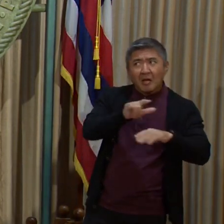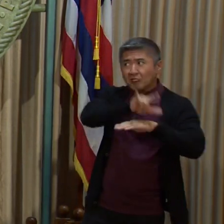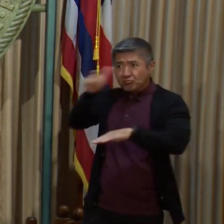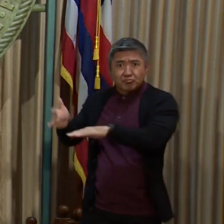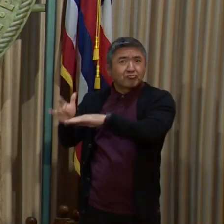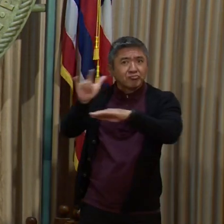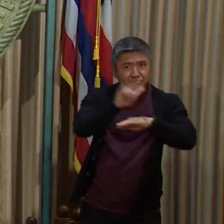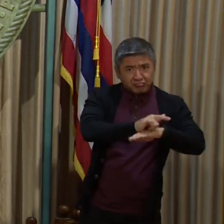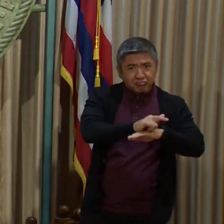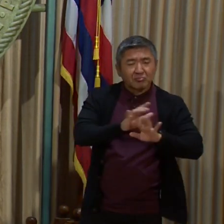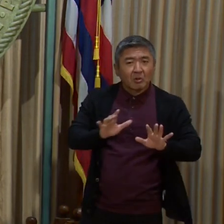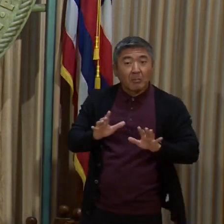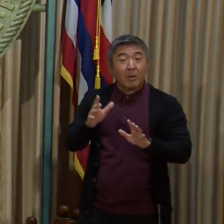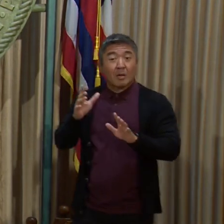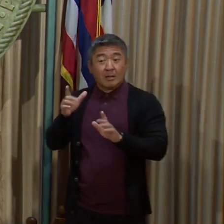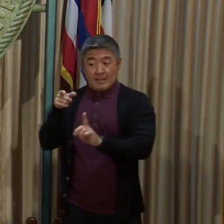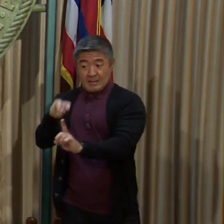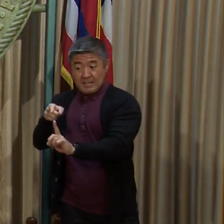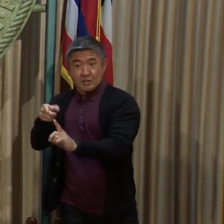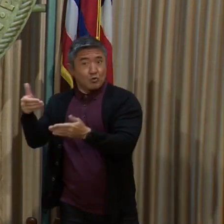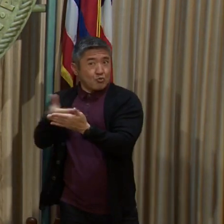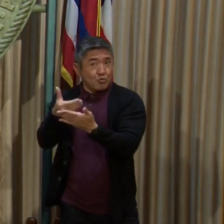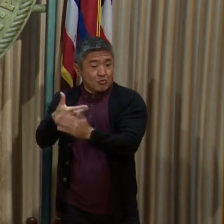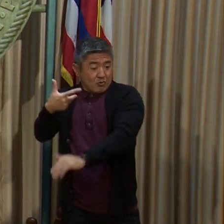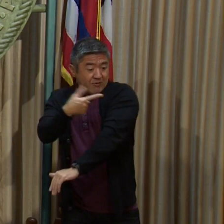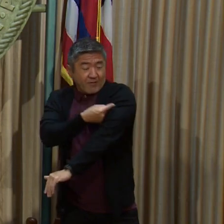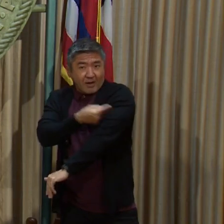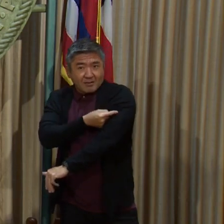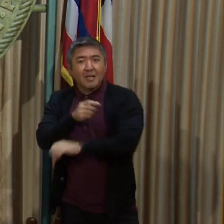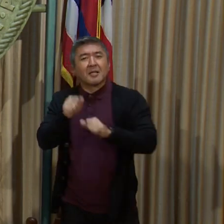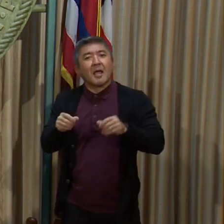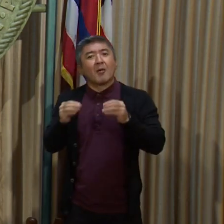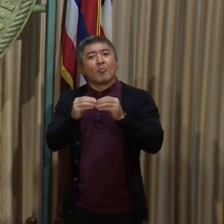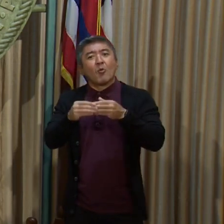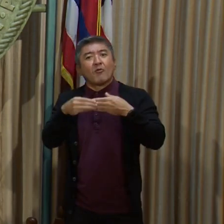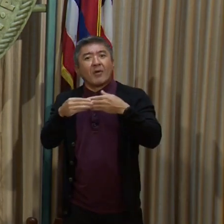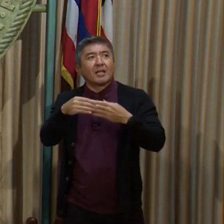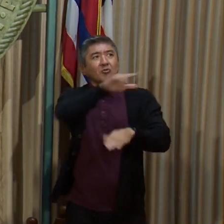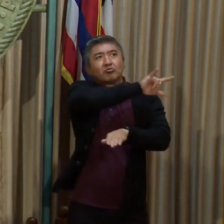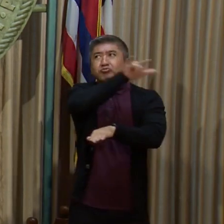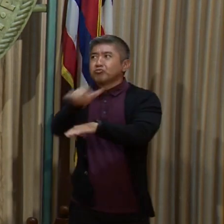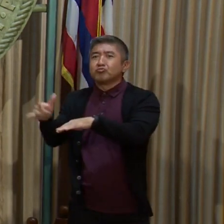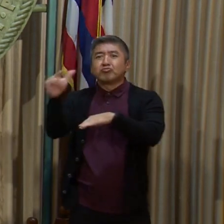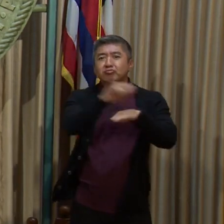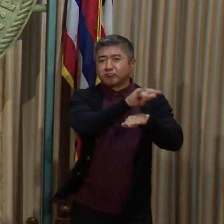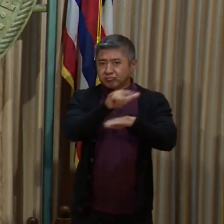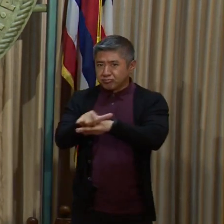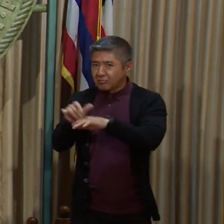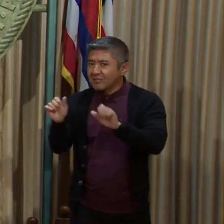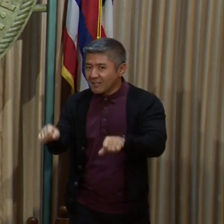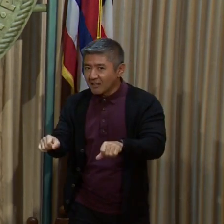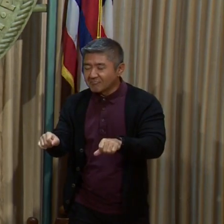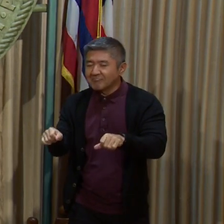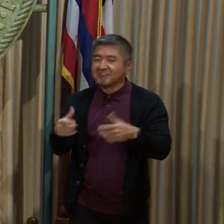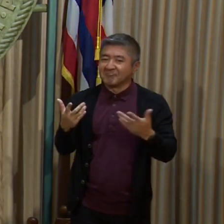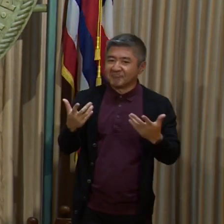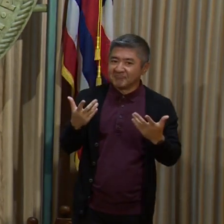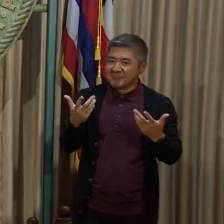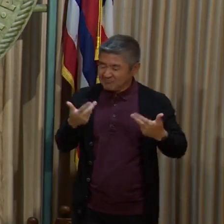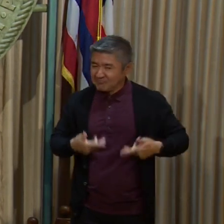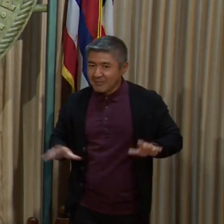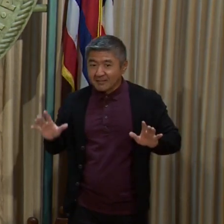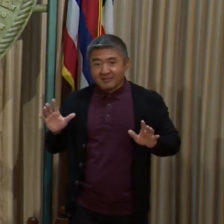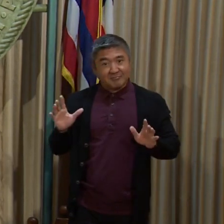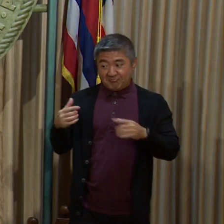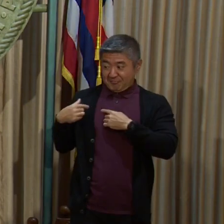But now, because we are vaccinated, we'll be able to move about much more freely and safely. So that's what I wanted to share. But I think we've done extraordinarily well,